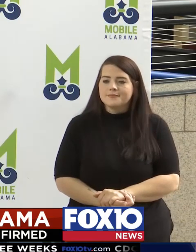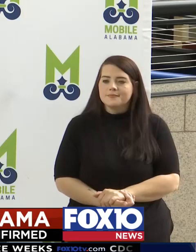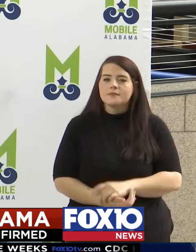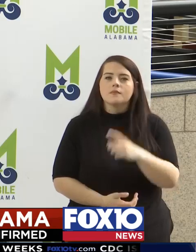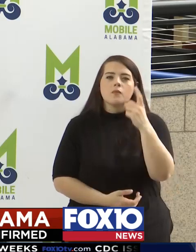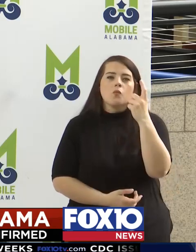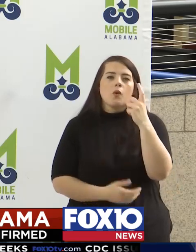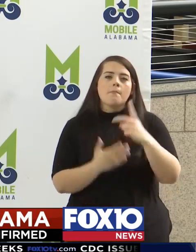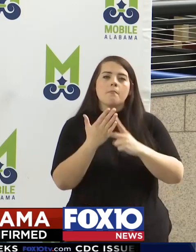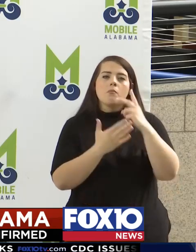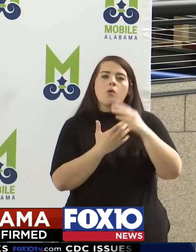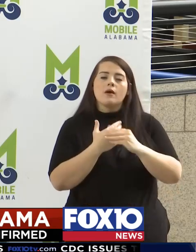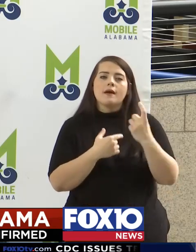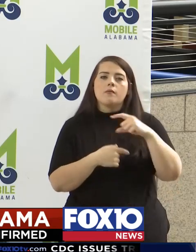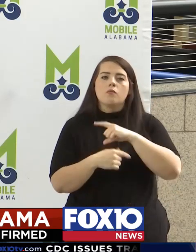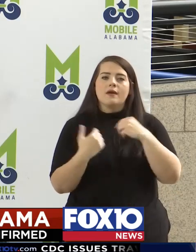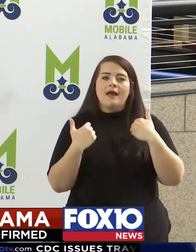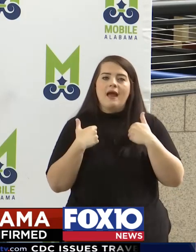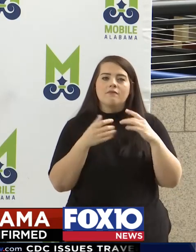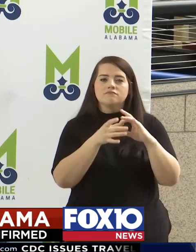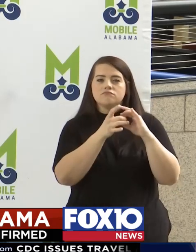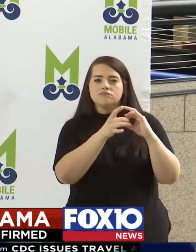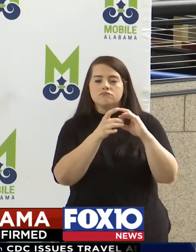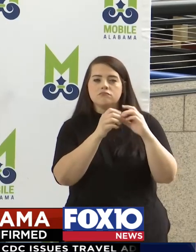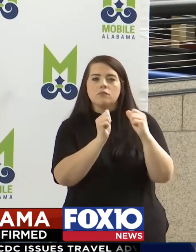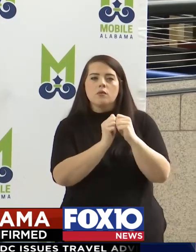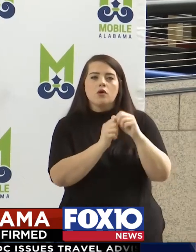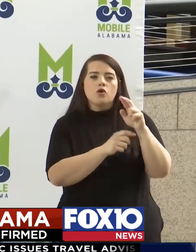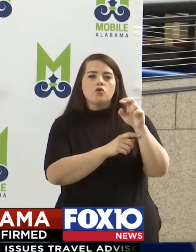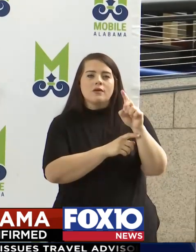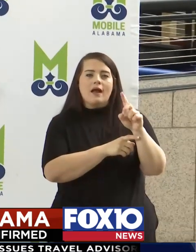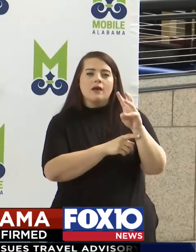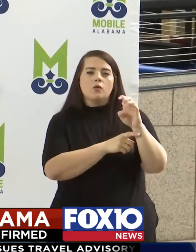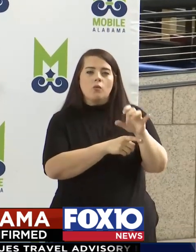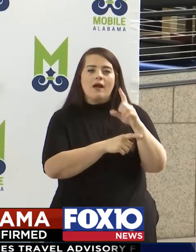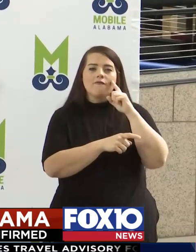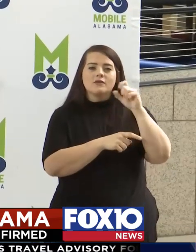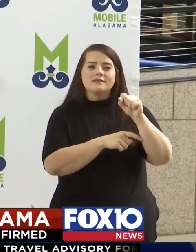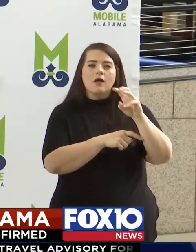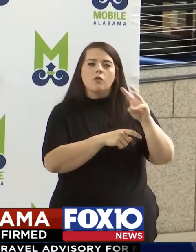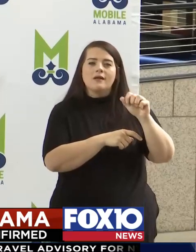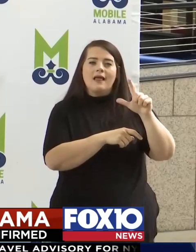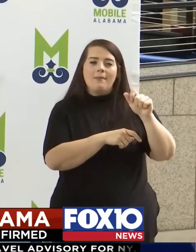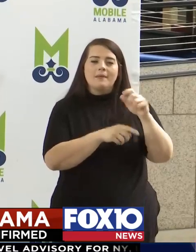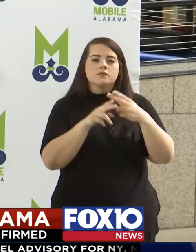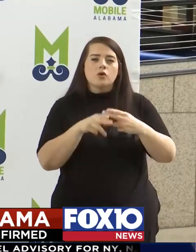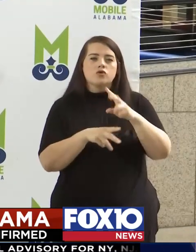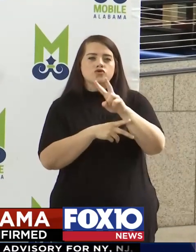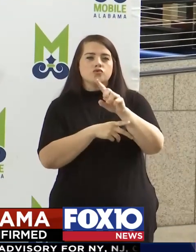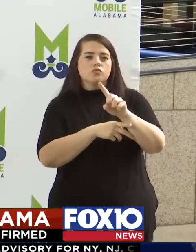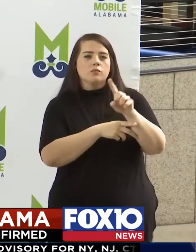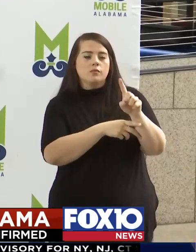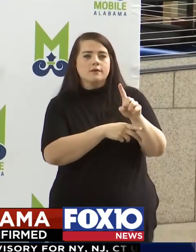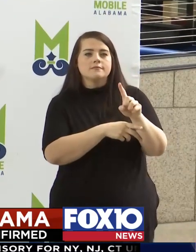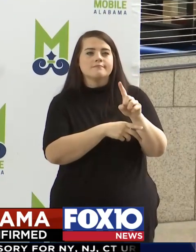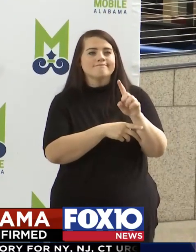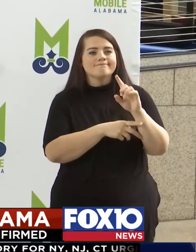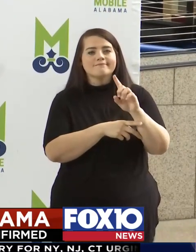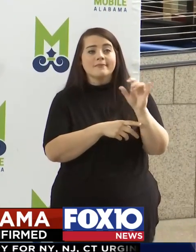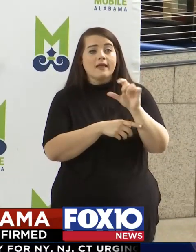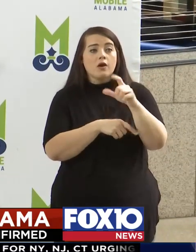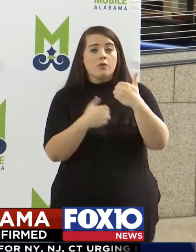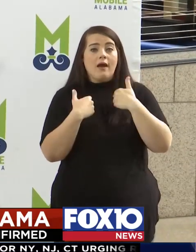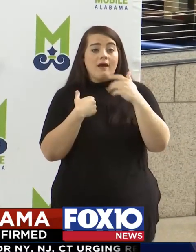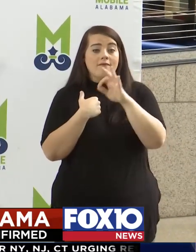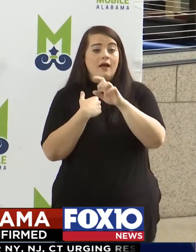One of the programs that we have in collaboration with United Way of Southwest Alabama is 2-1-1. So just like you would